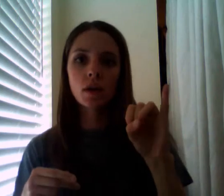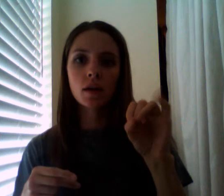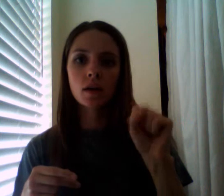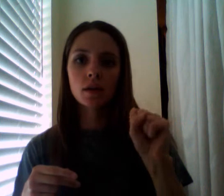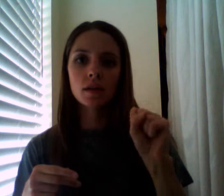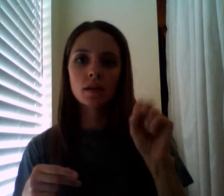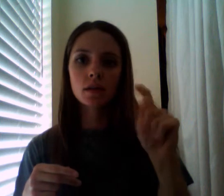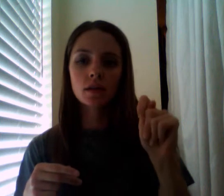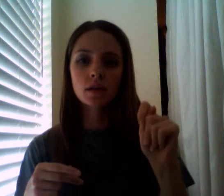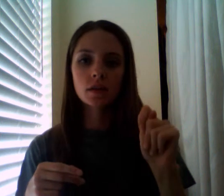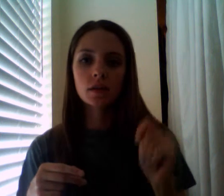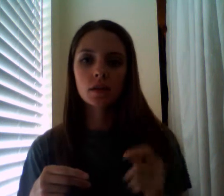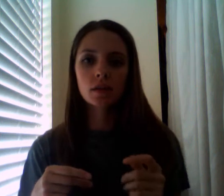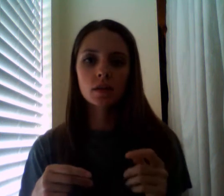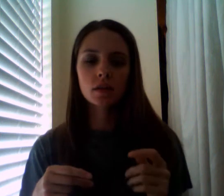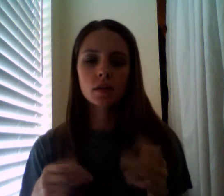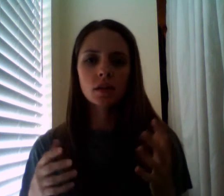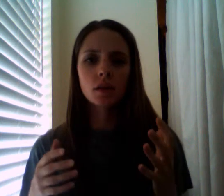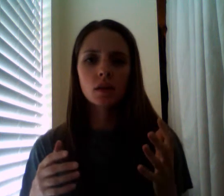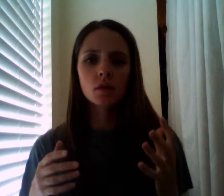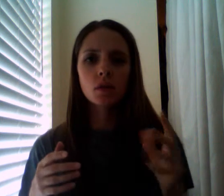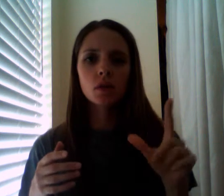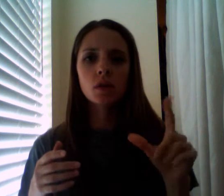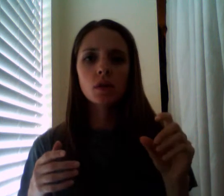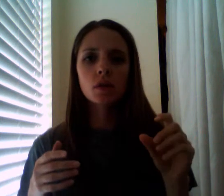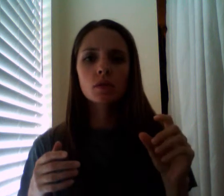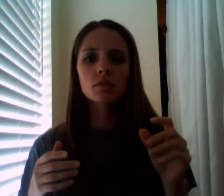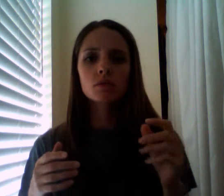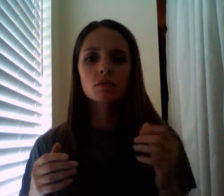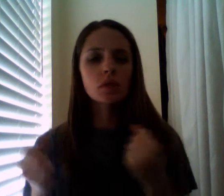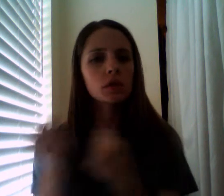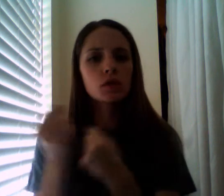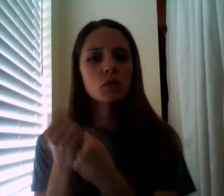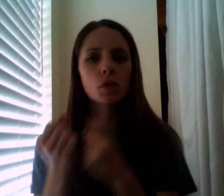Great Britain right so they supported Great Britain